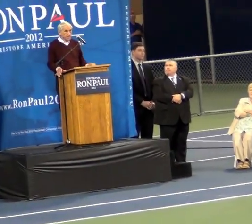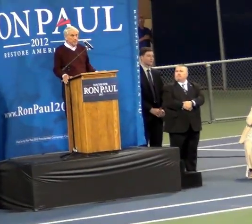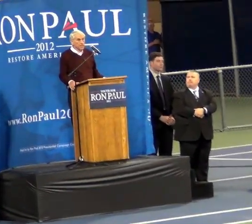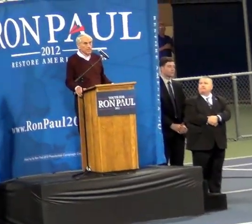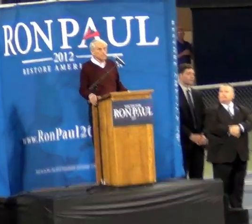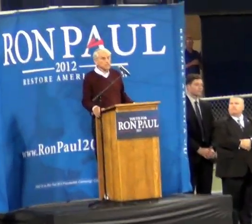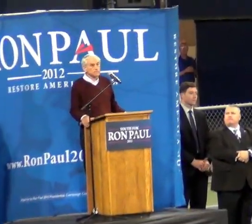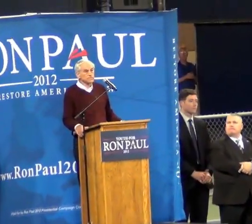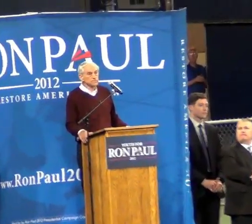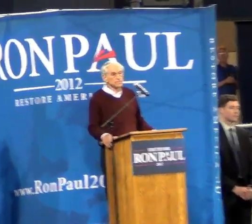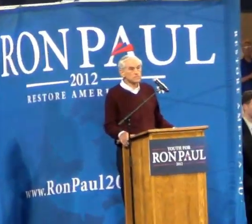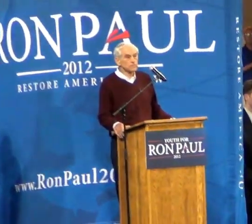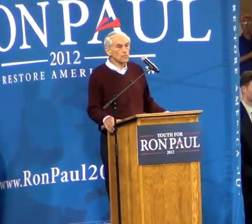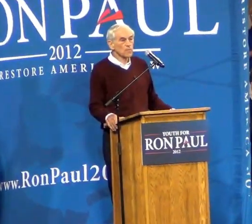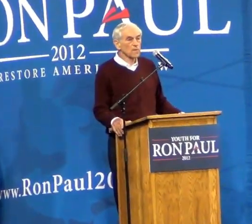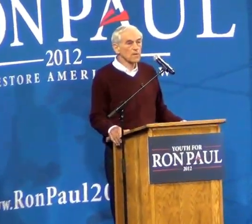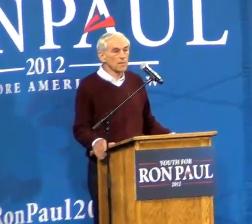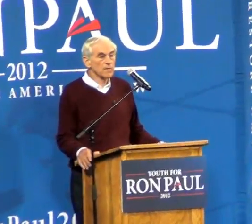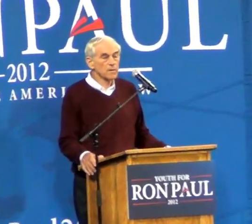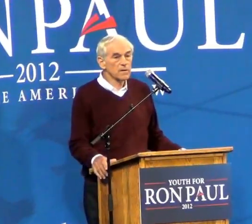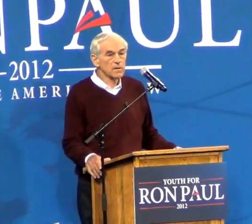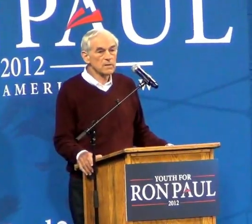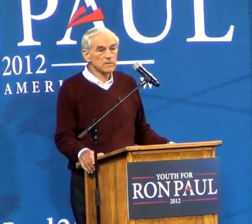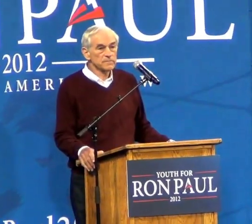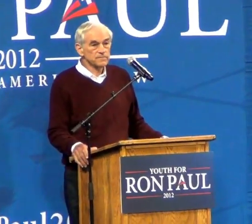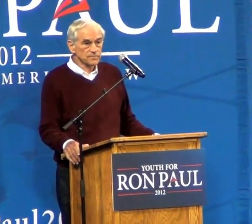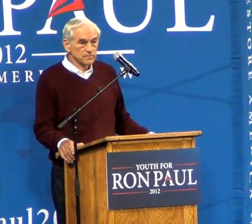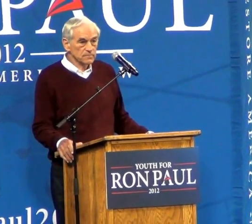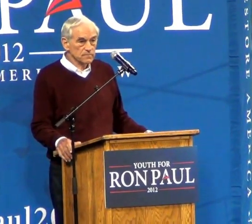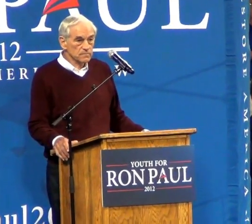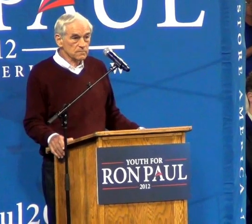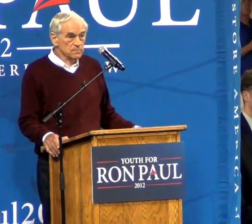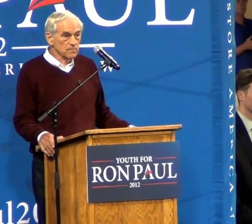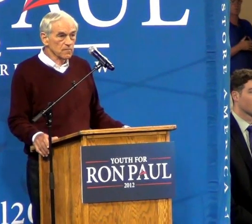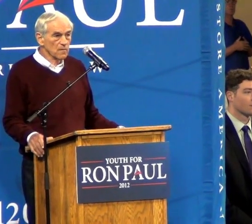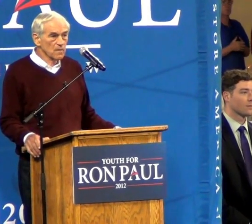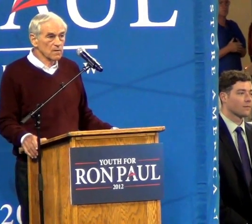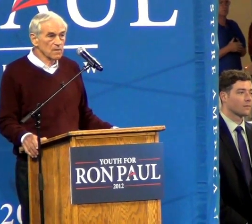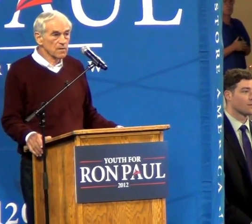politician has stopped by anybody. Let's for the price.